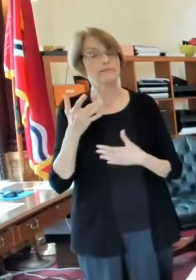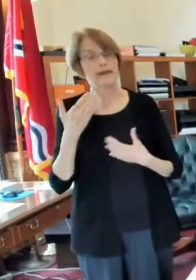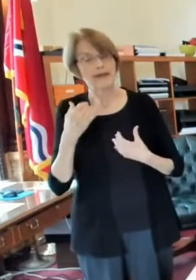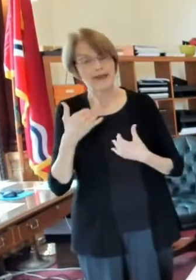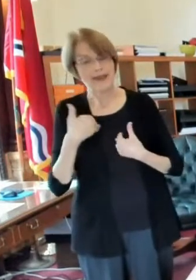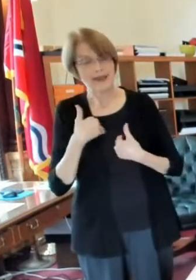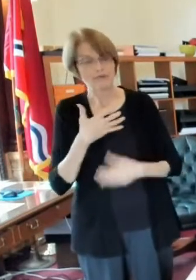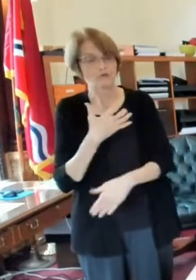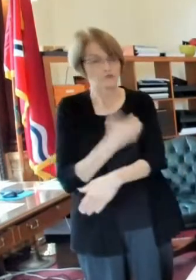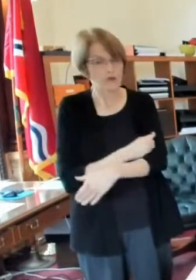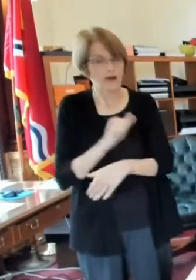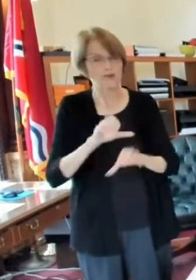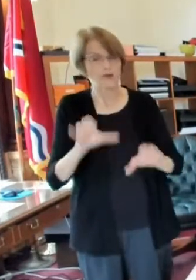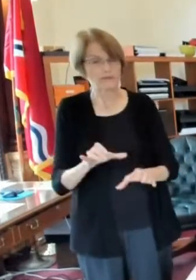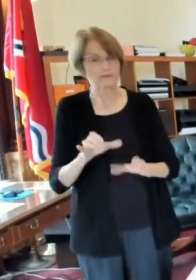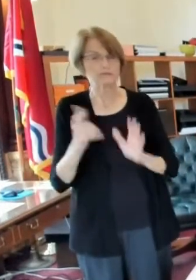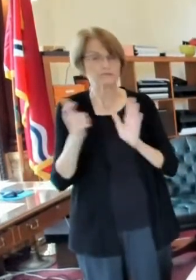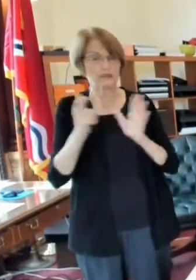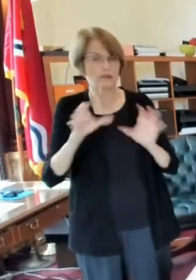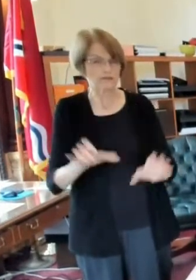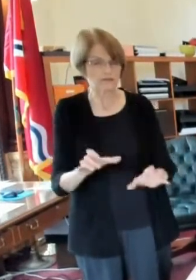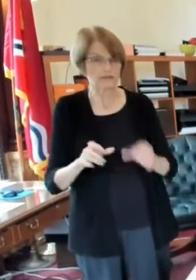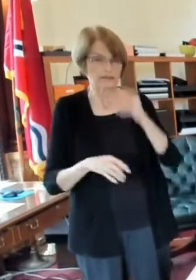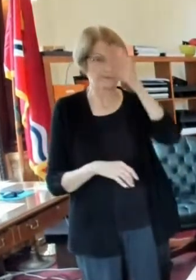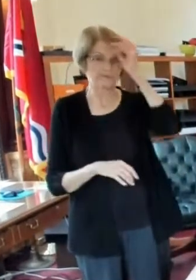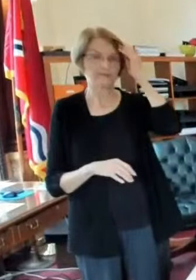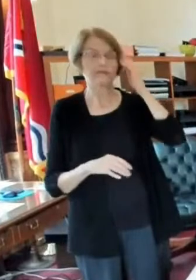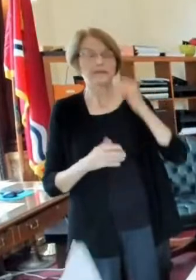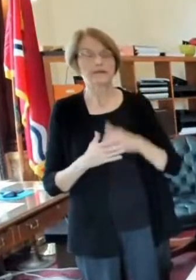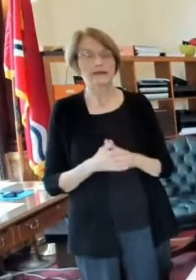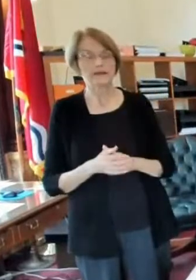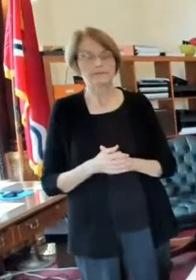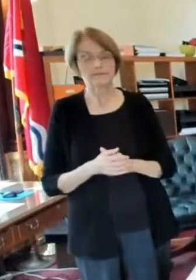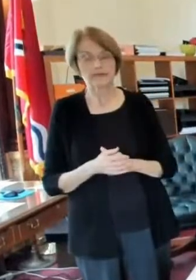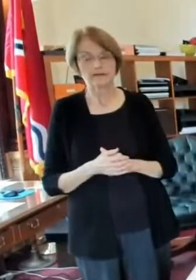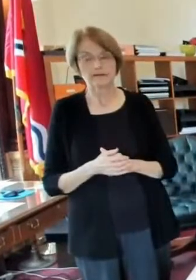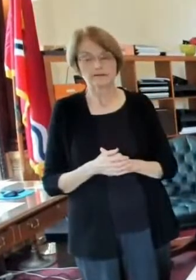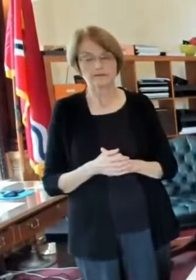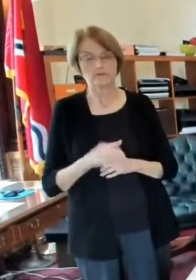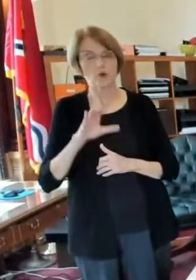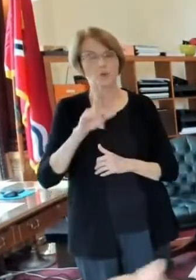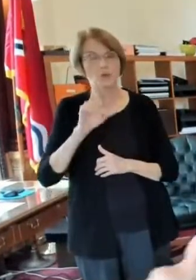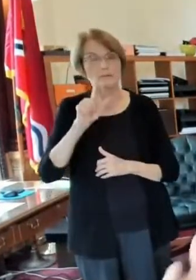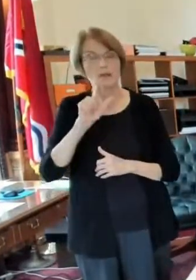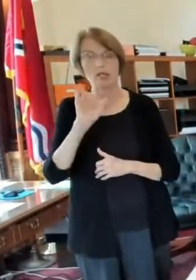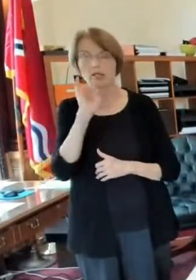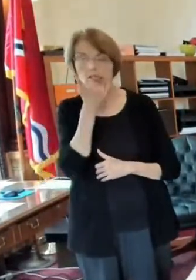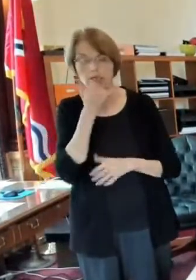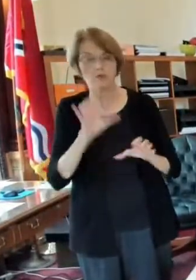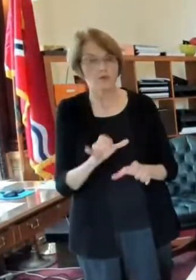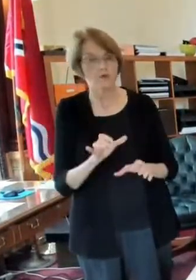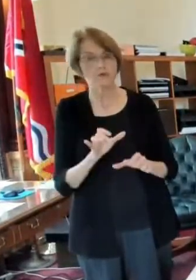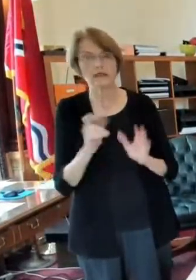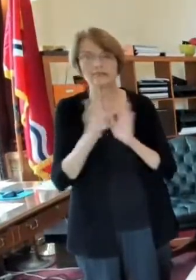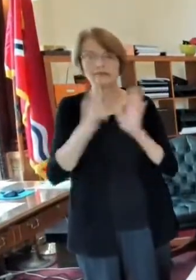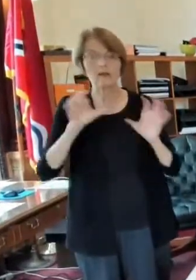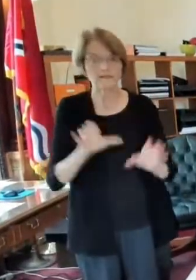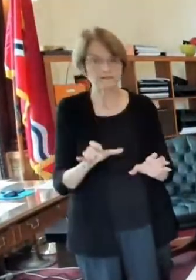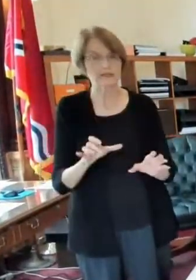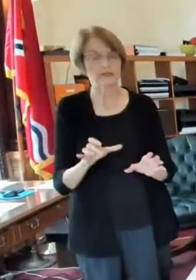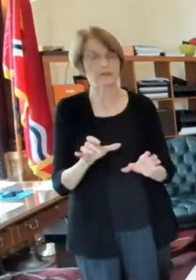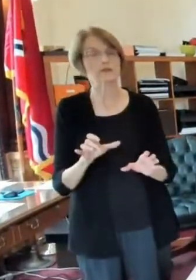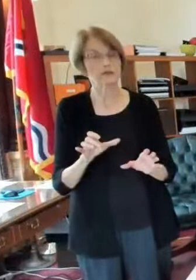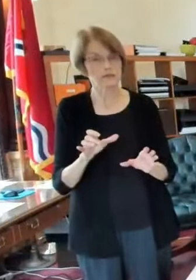activity as provided in that section so for criminal activity or that sort of thing